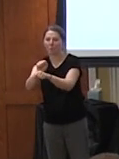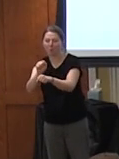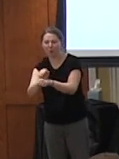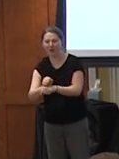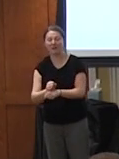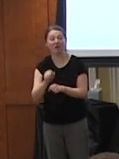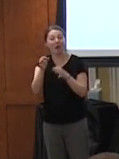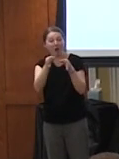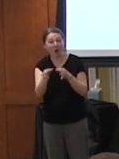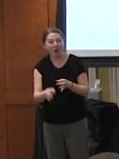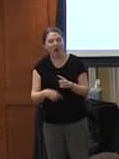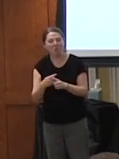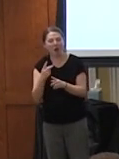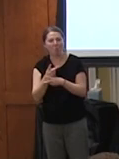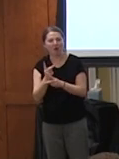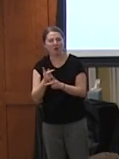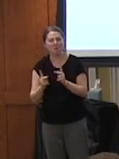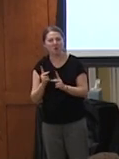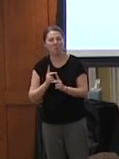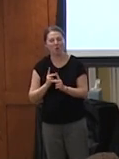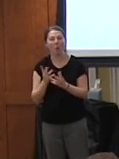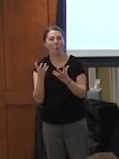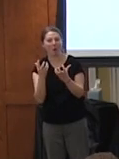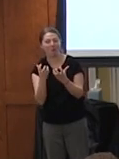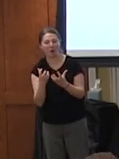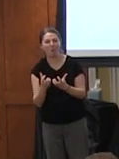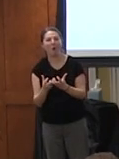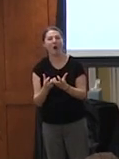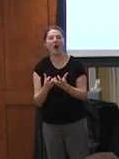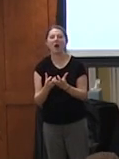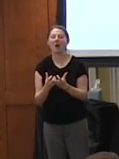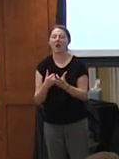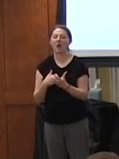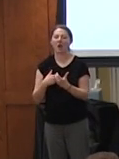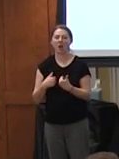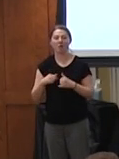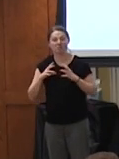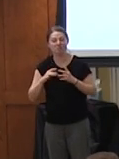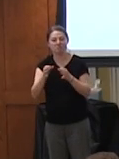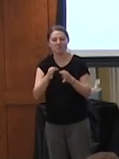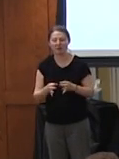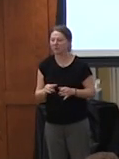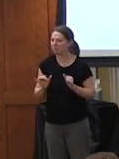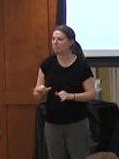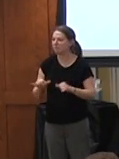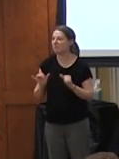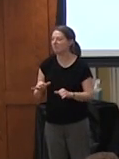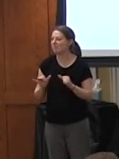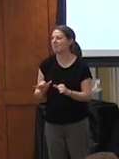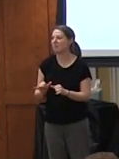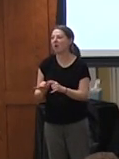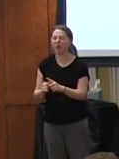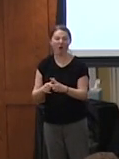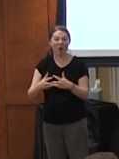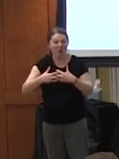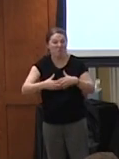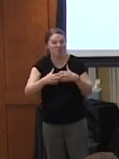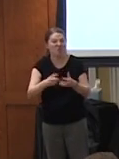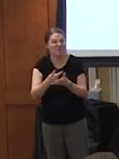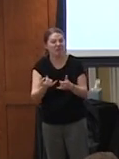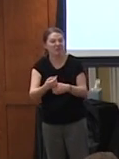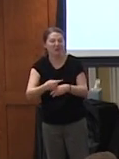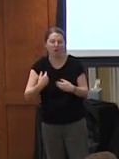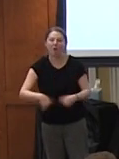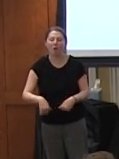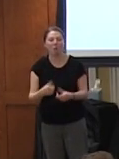some problem or solve some product that folks are calling for and and then i hear the nitty-gritty daily you know oh this hard machine didn't work today